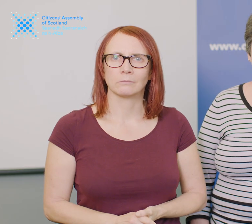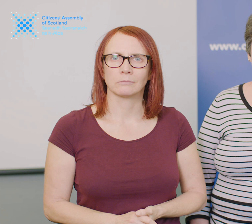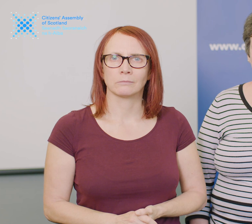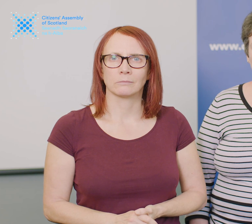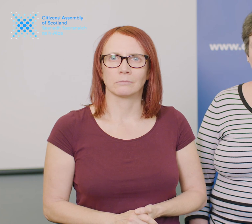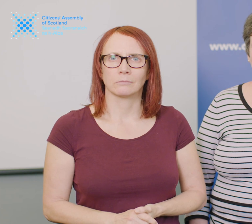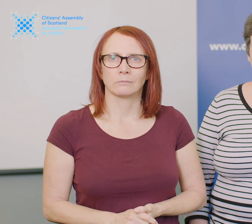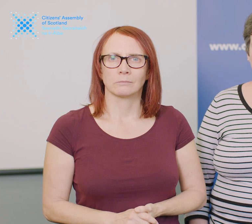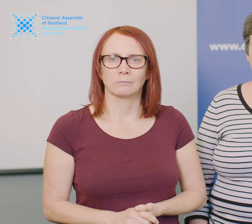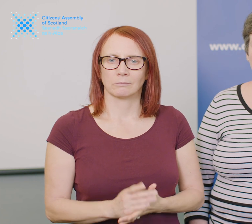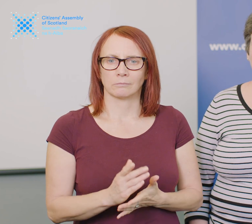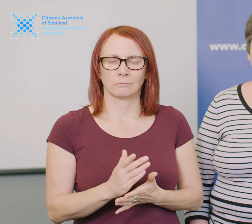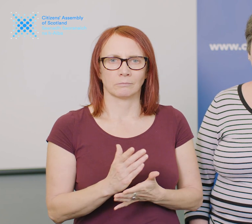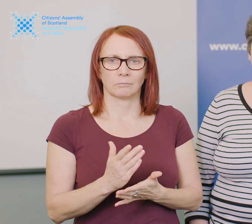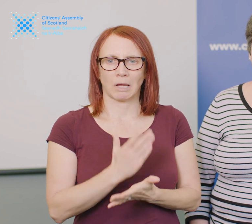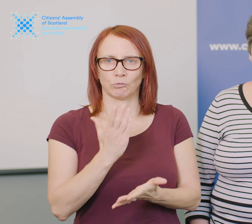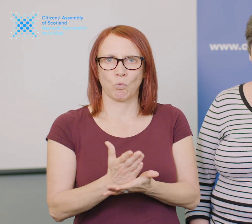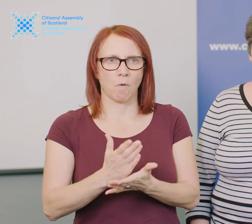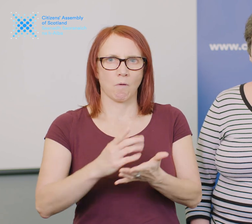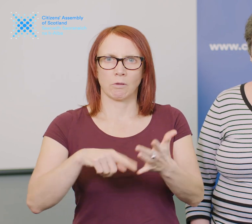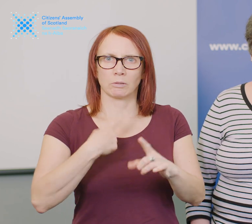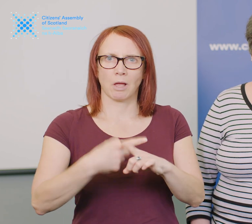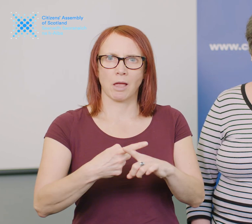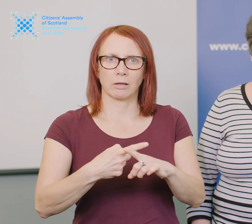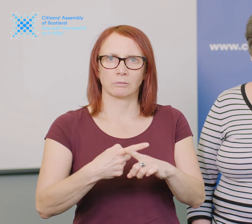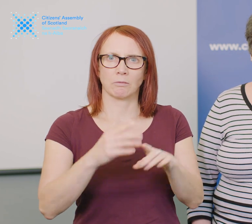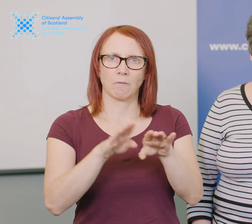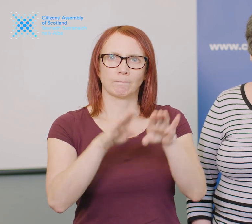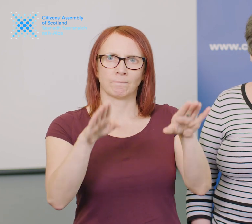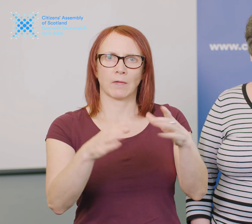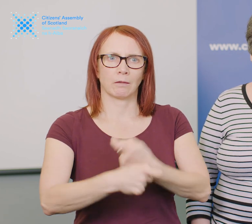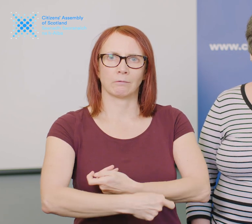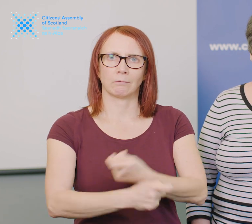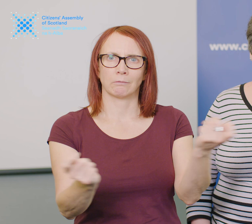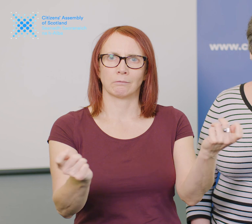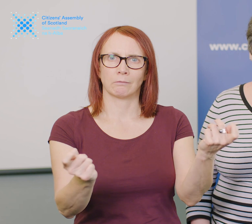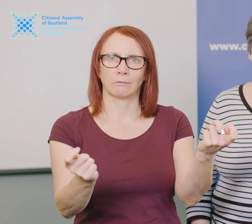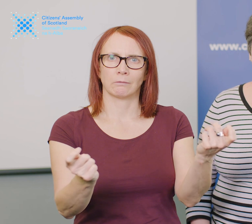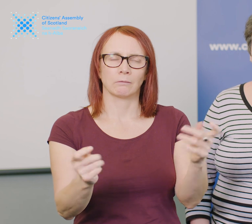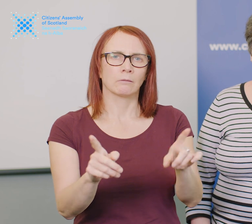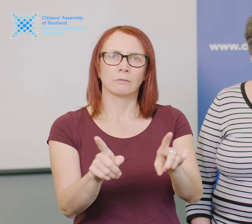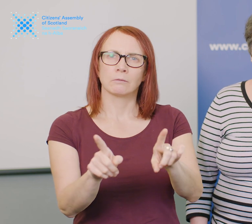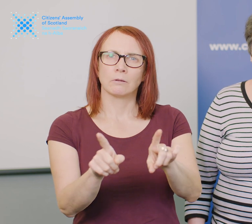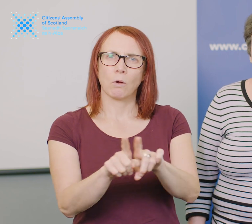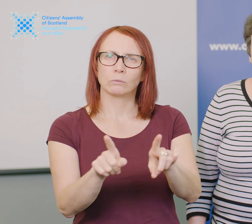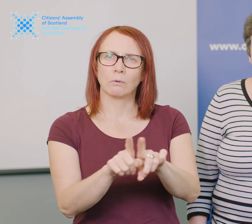Make sure that the tax is being fairly distributed but also looking to see